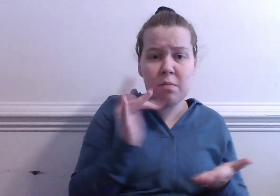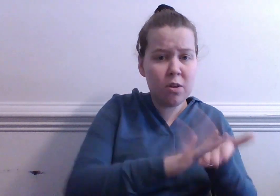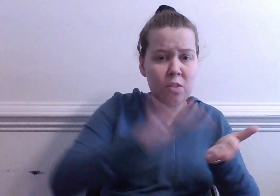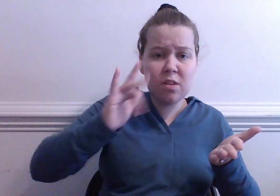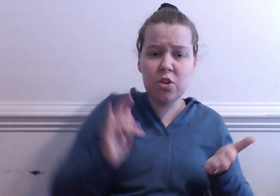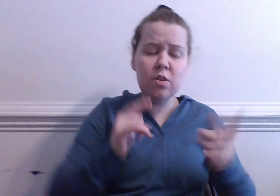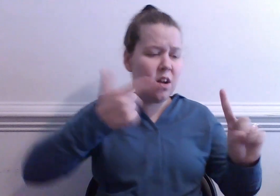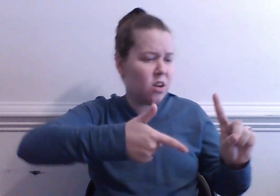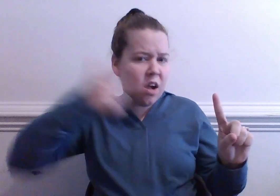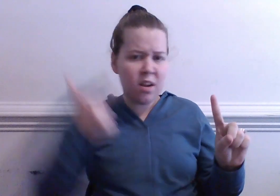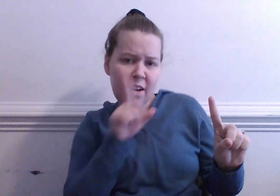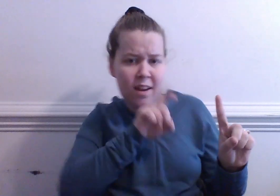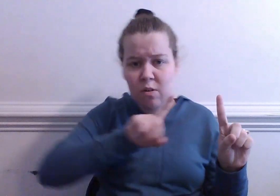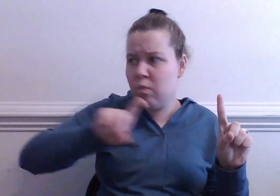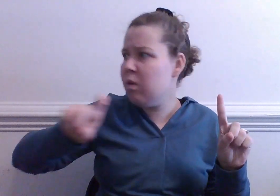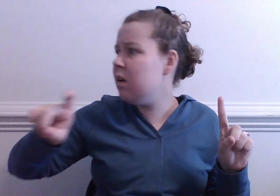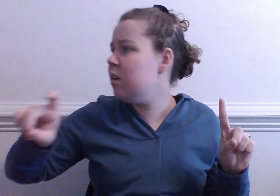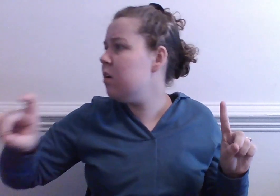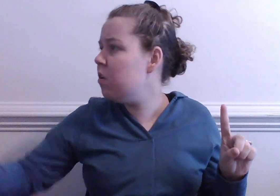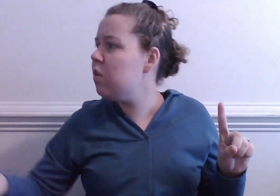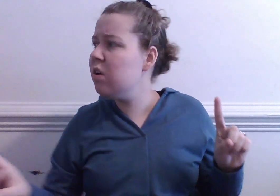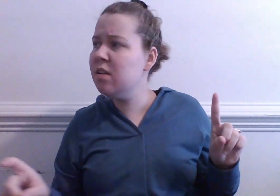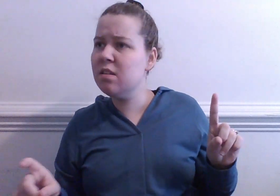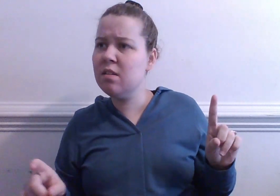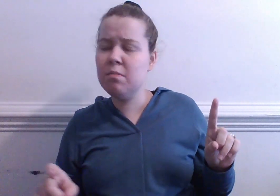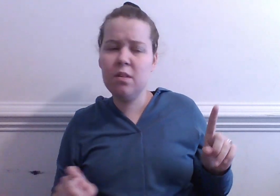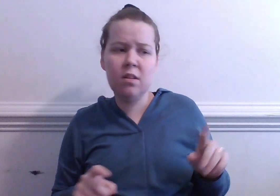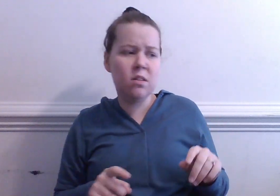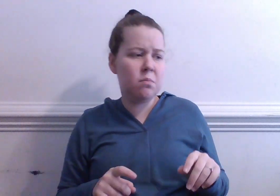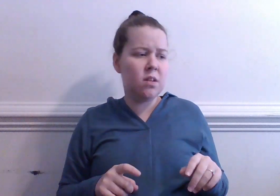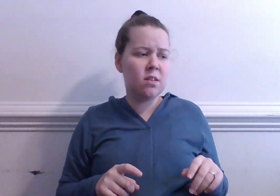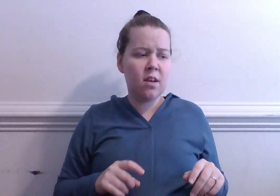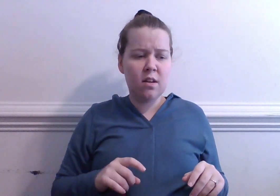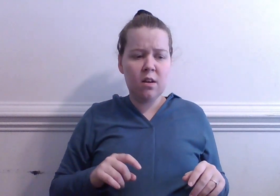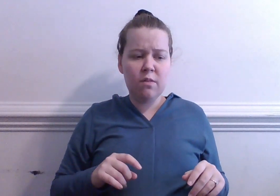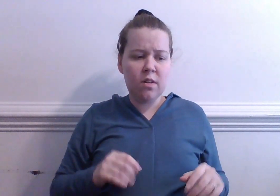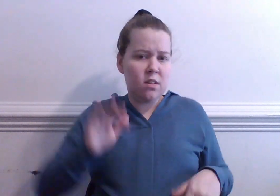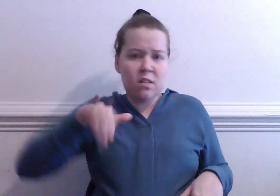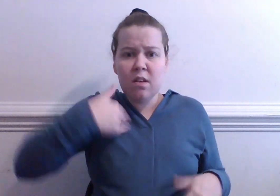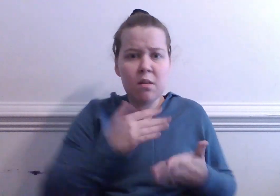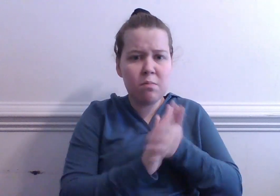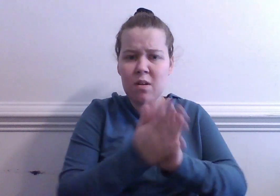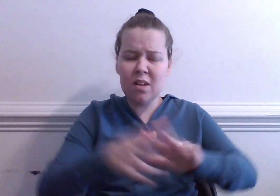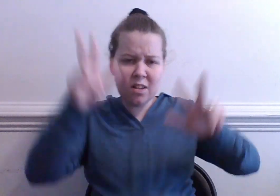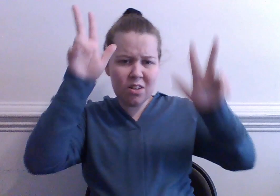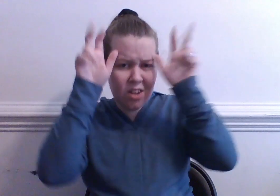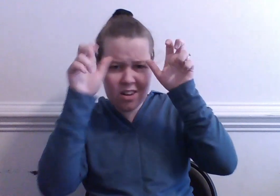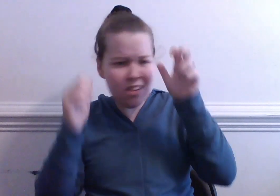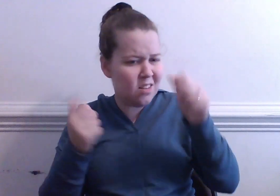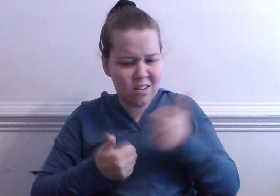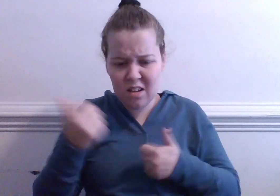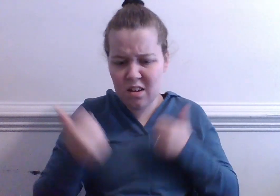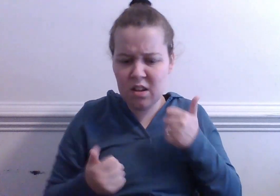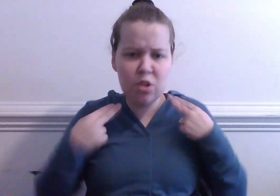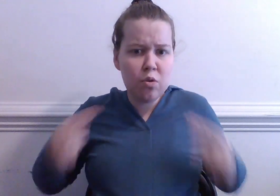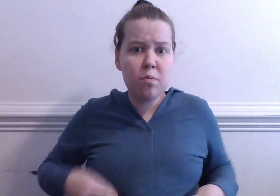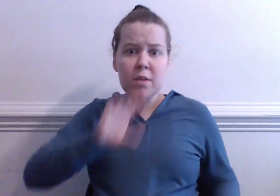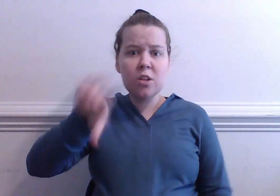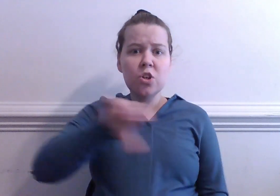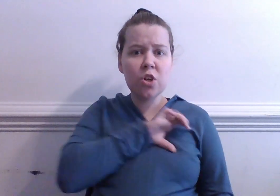gun and run? Or has something deep inside of us come undone? Is it a human trait or is it